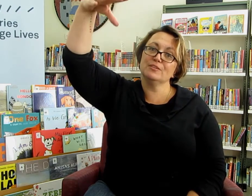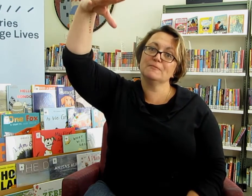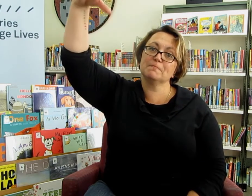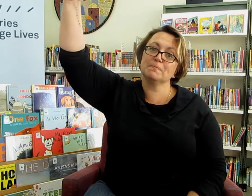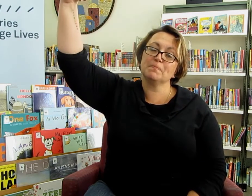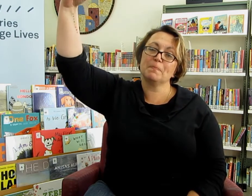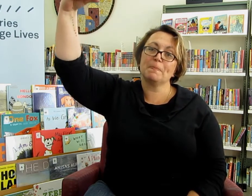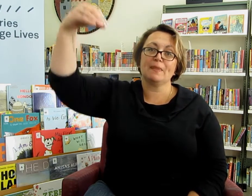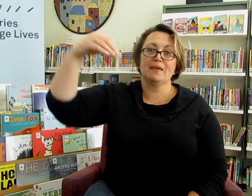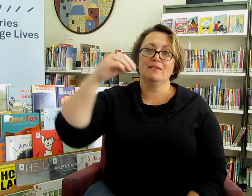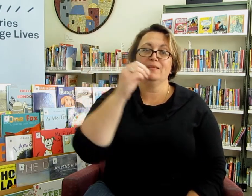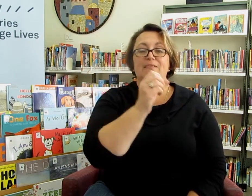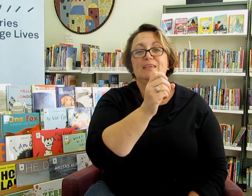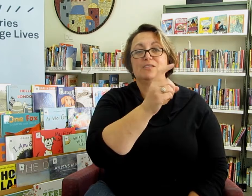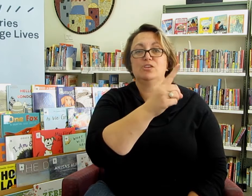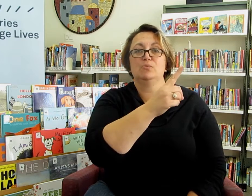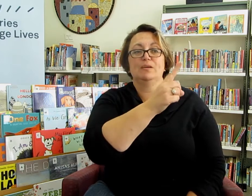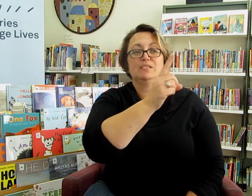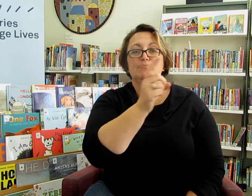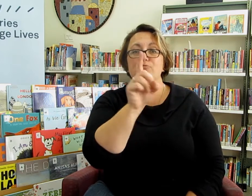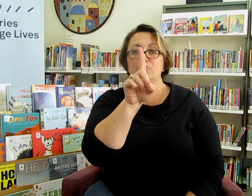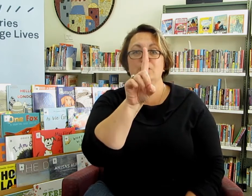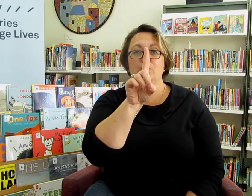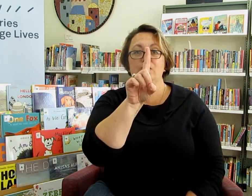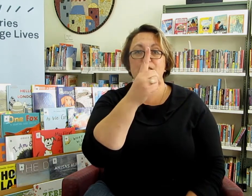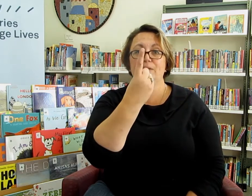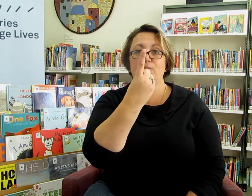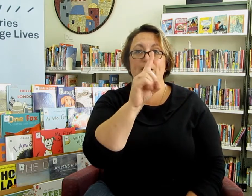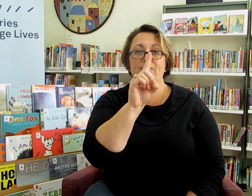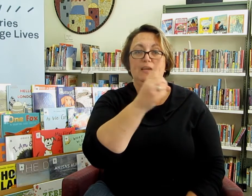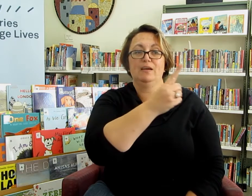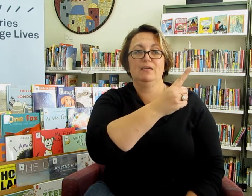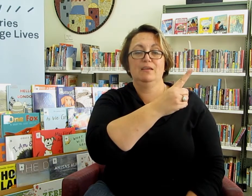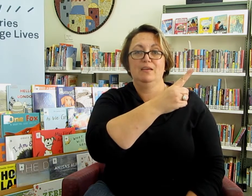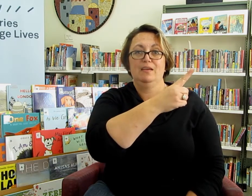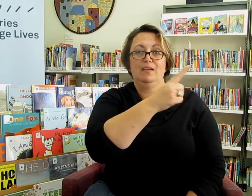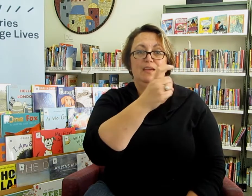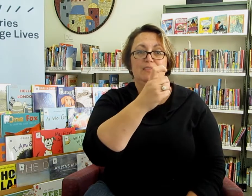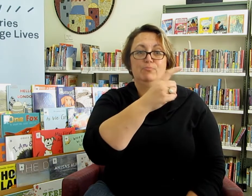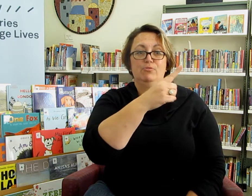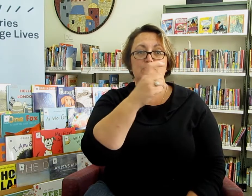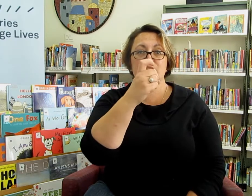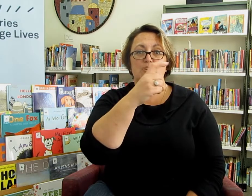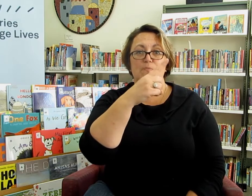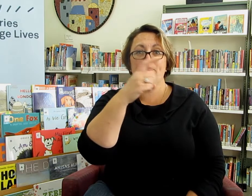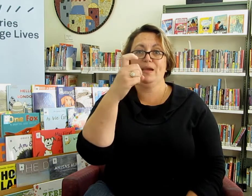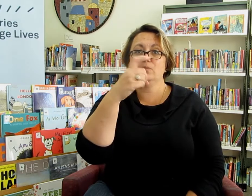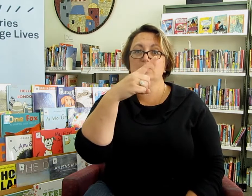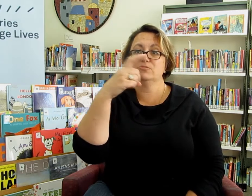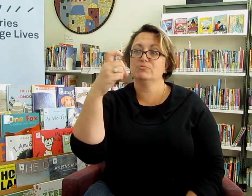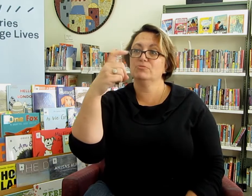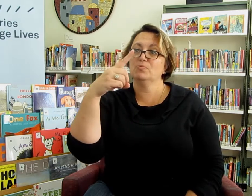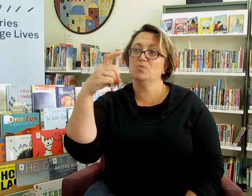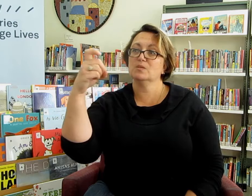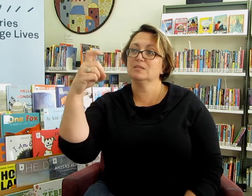now the next cute one is prawn we're using our pointer finger and prawns go backwards through the water